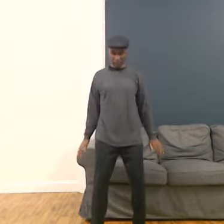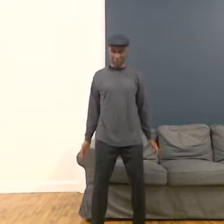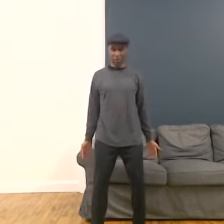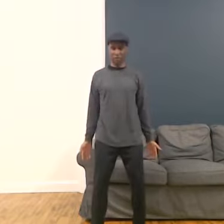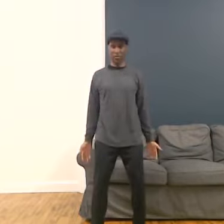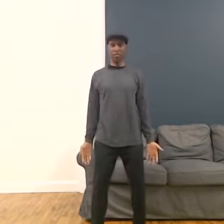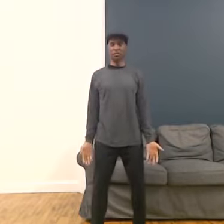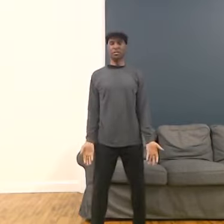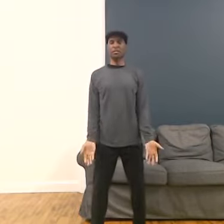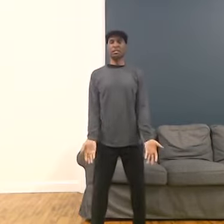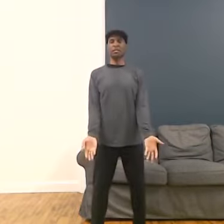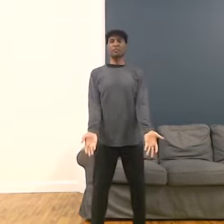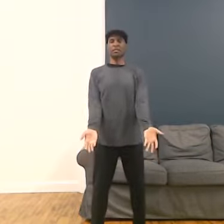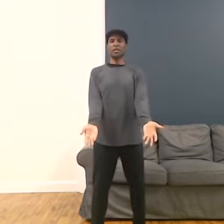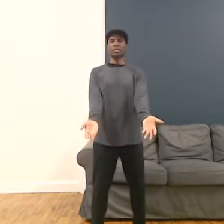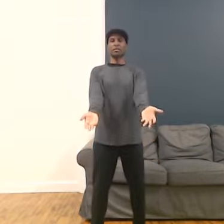I'll begin with sinking and rising.